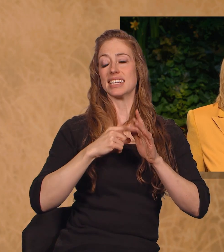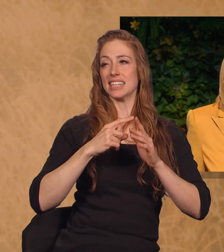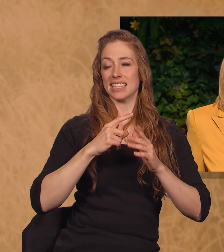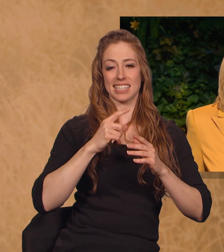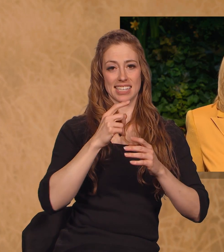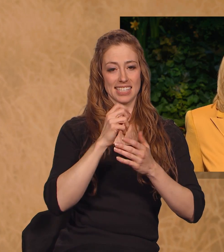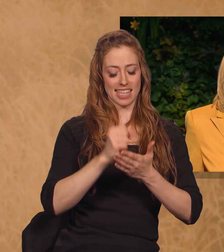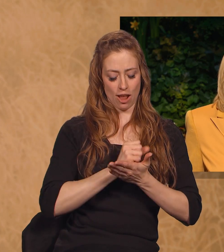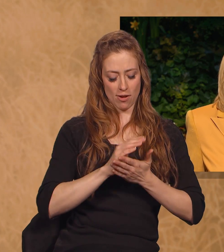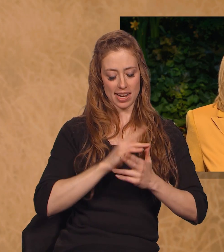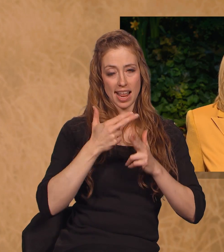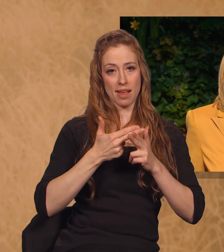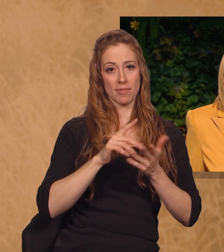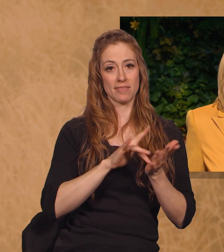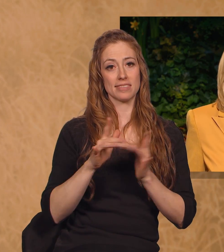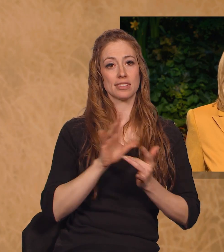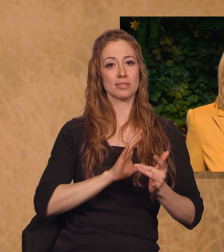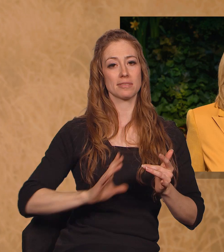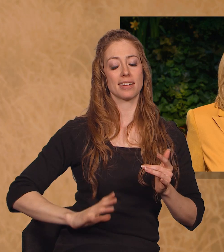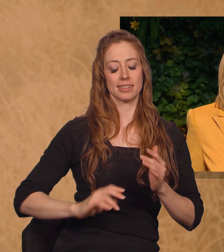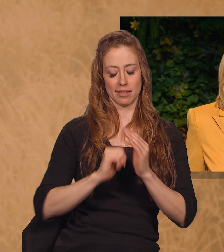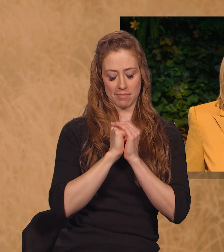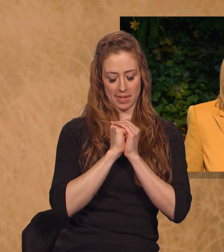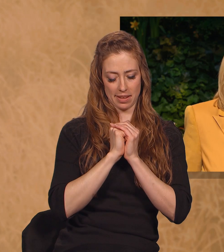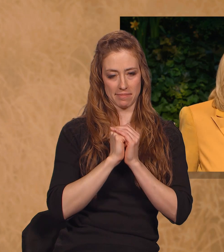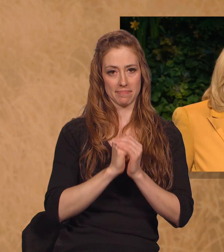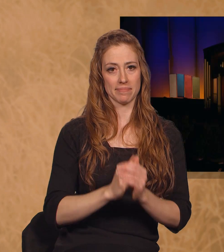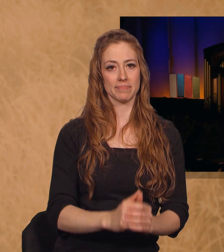name of Jesus Christ Amen